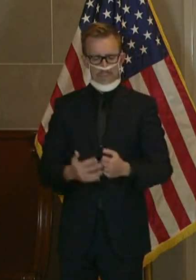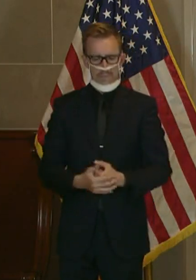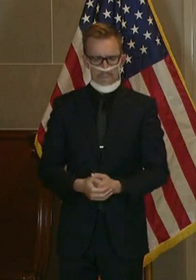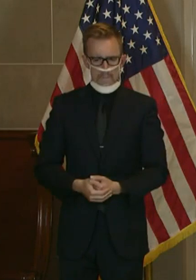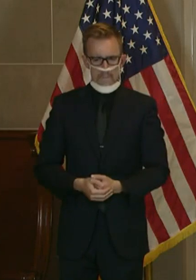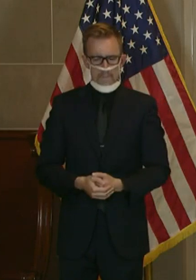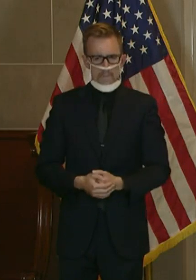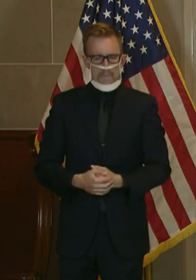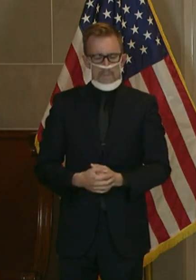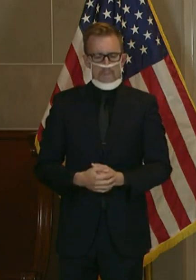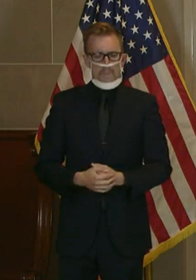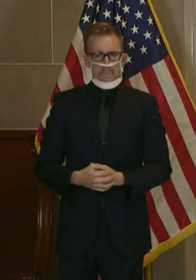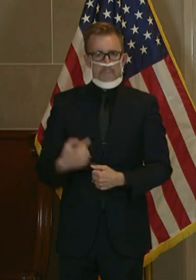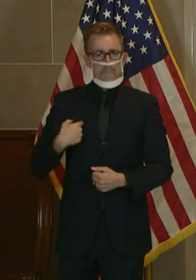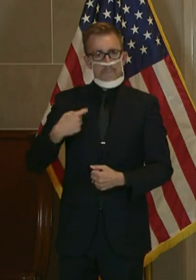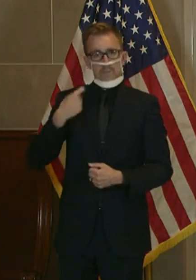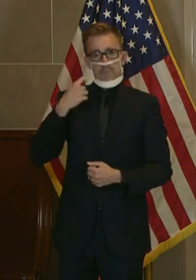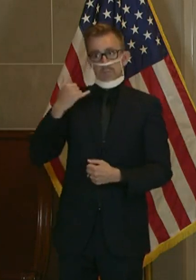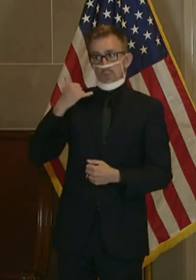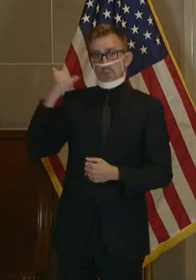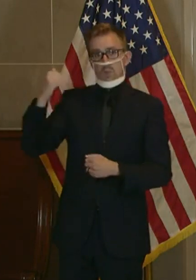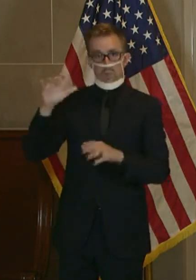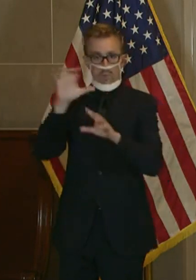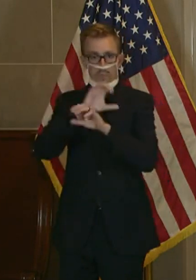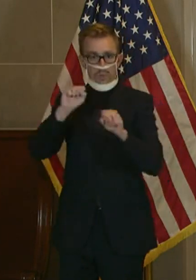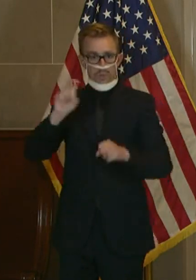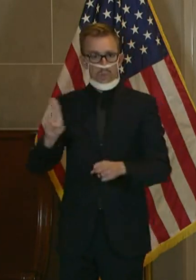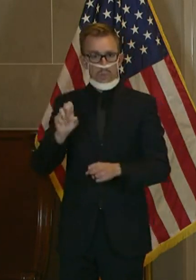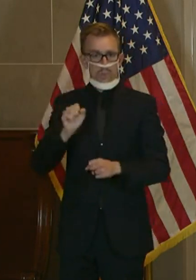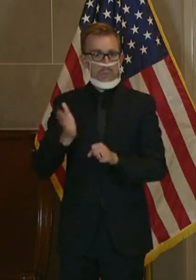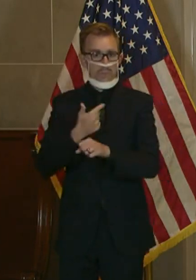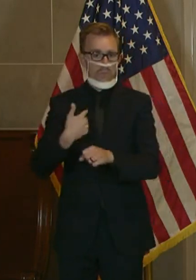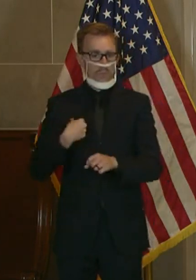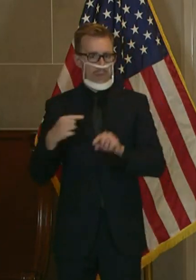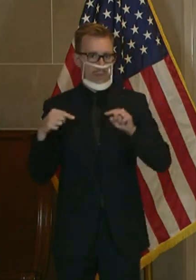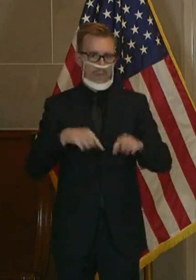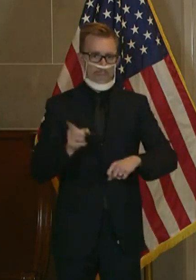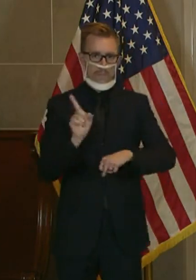I just got off the phone with the President of the United States before I walked out here today.